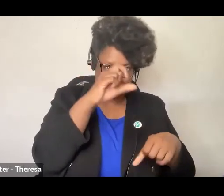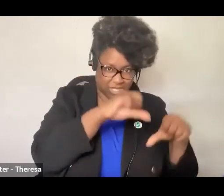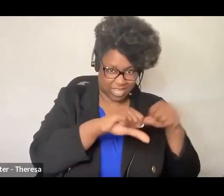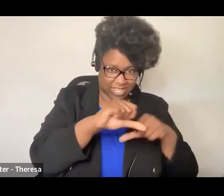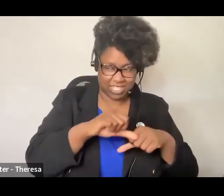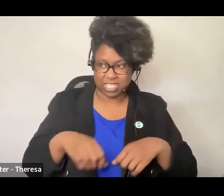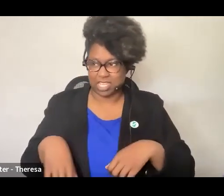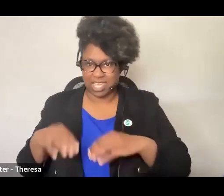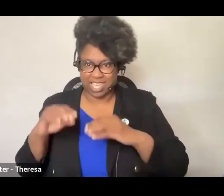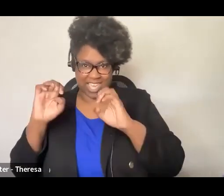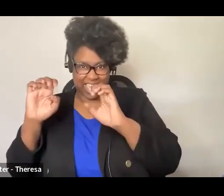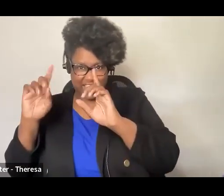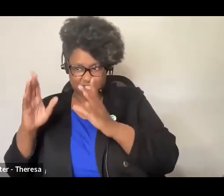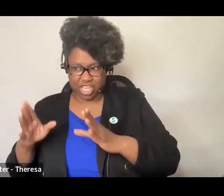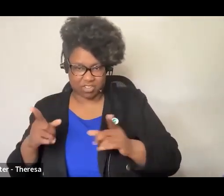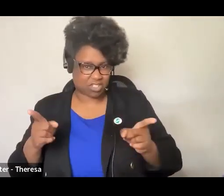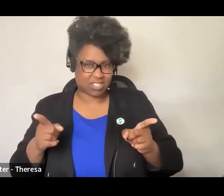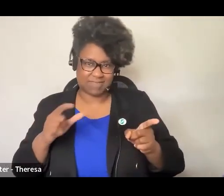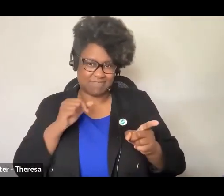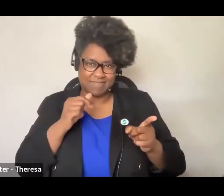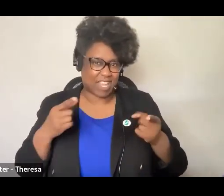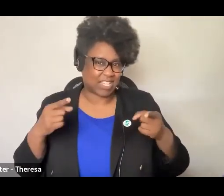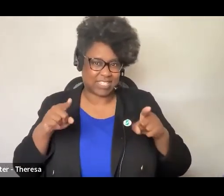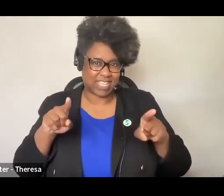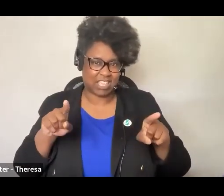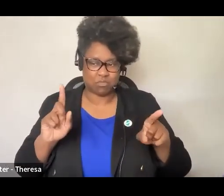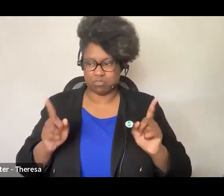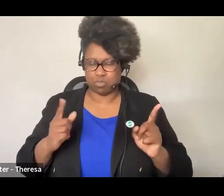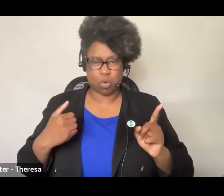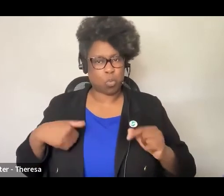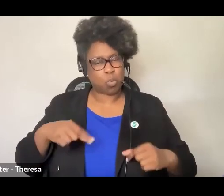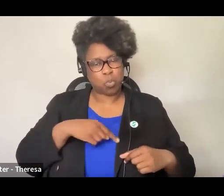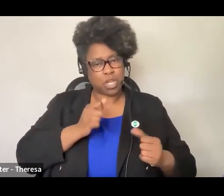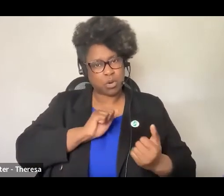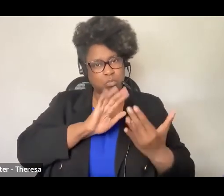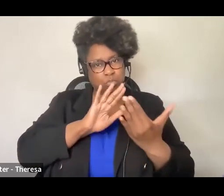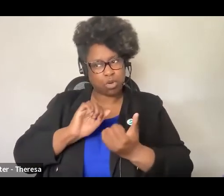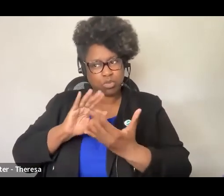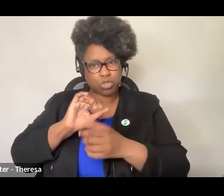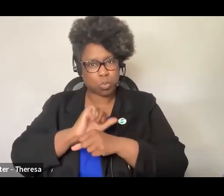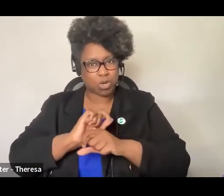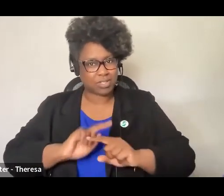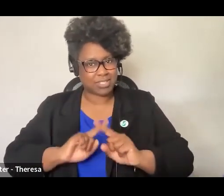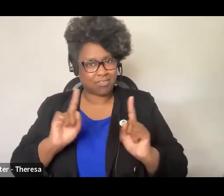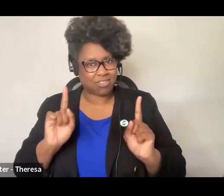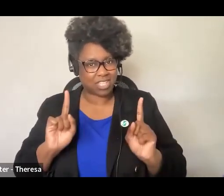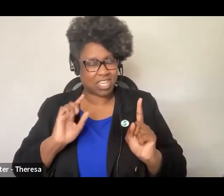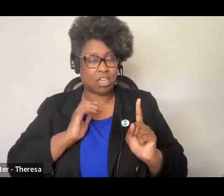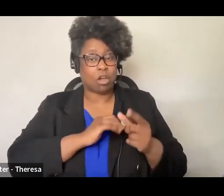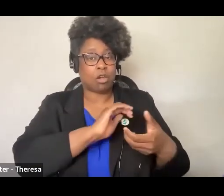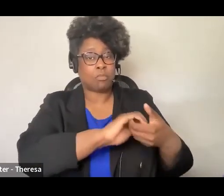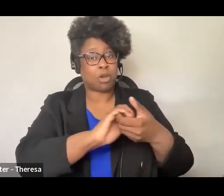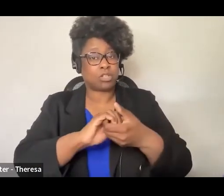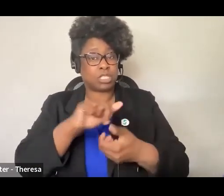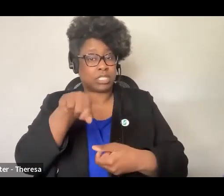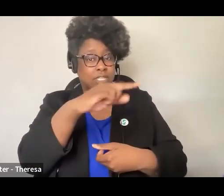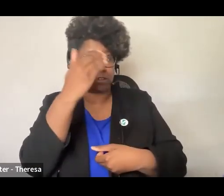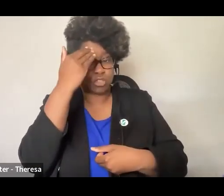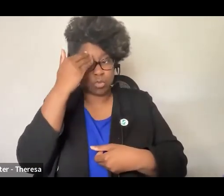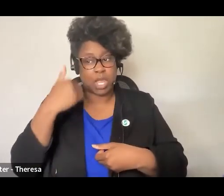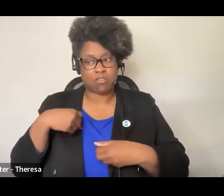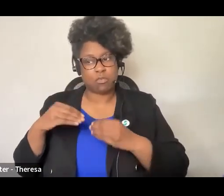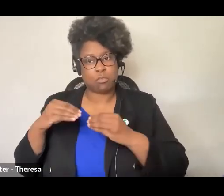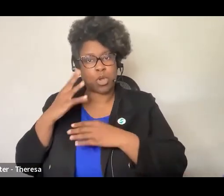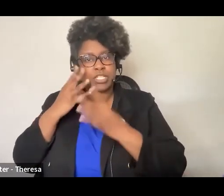We also approach the work, you know, quite differently because, you know, our partners are very mindful that we have more experience in dealing in the practice